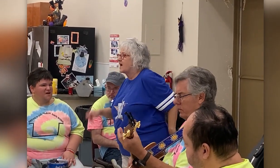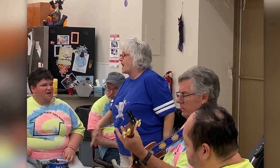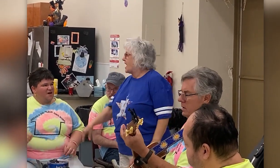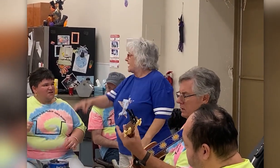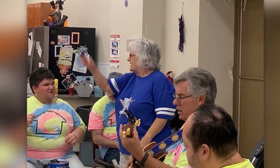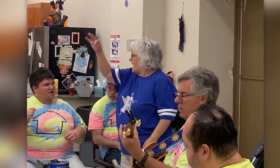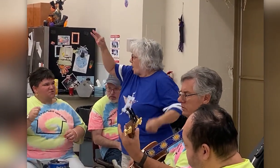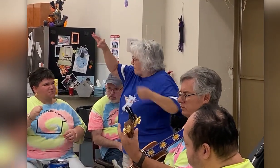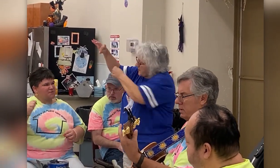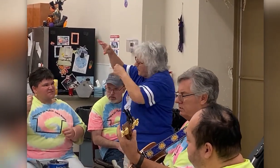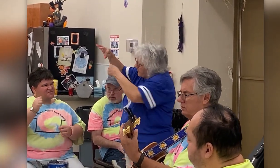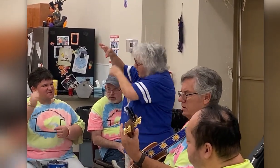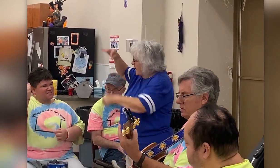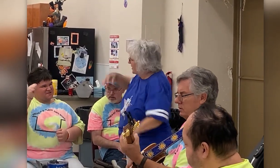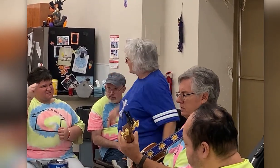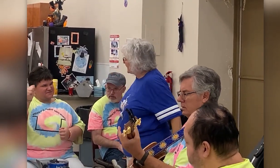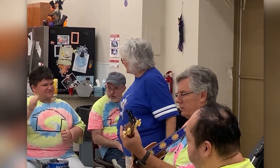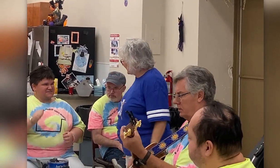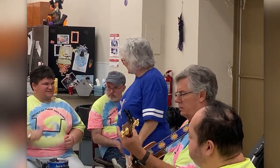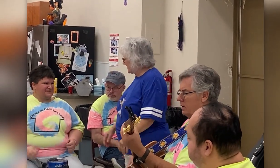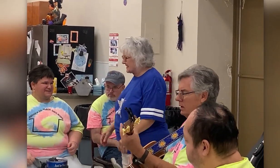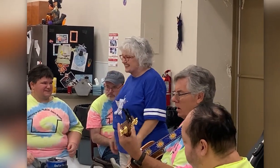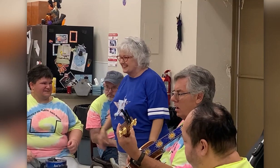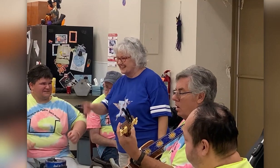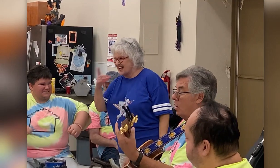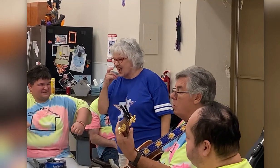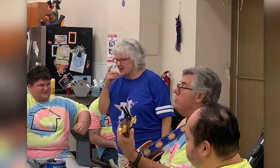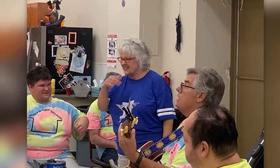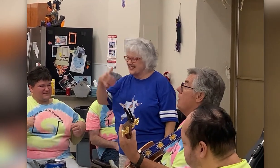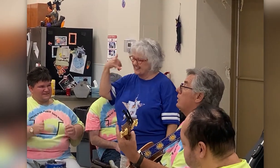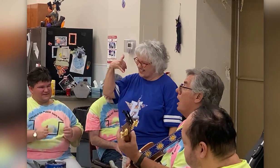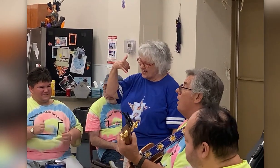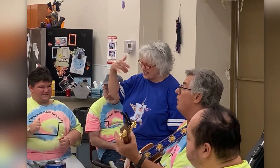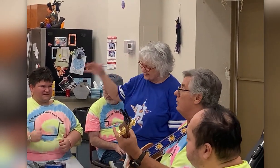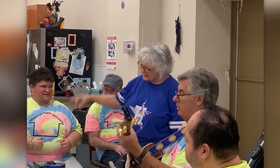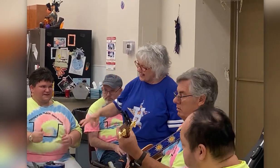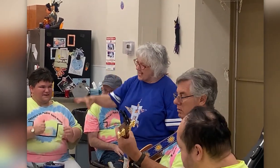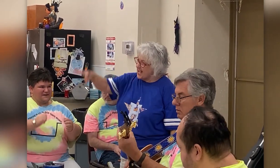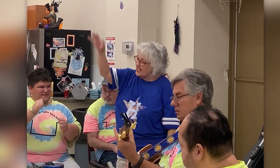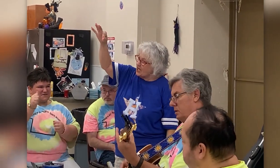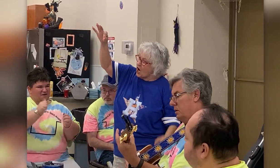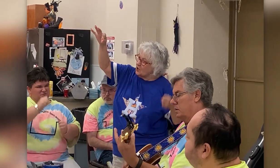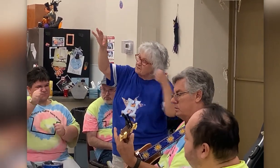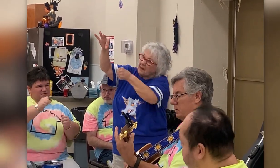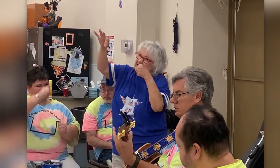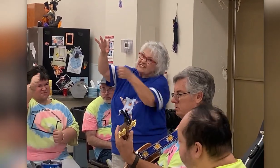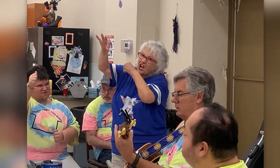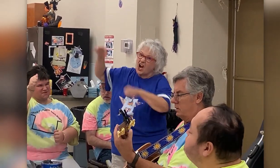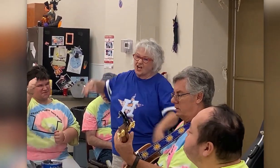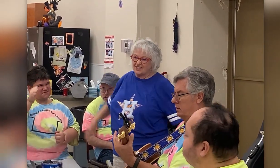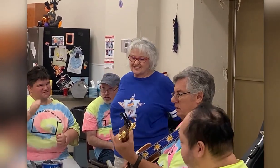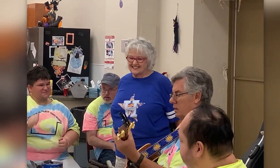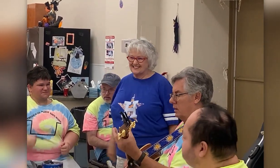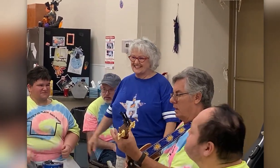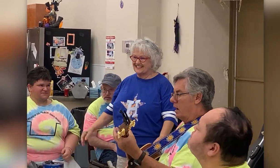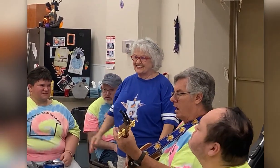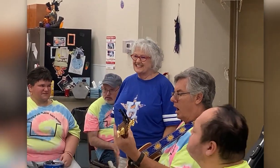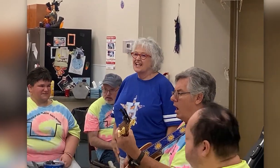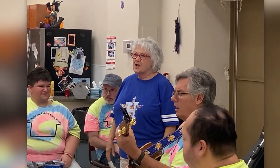Goal's Busters! Who you going to talk? Charles Buster! Ah,